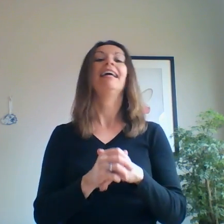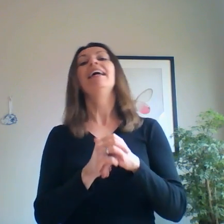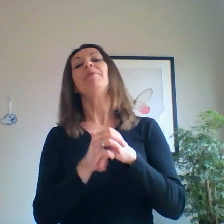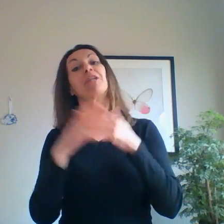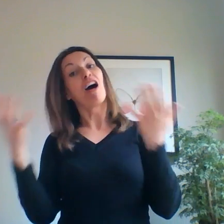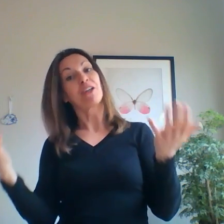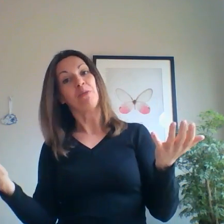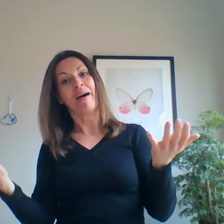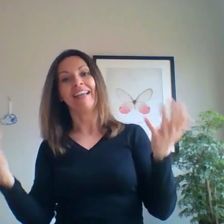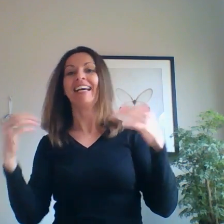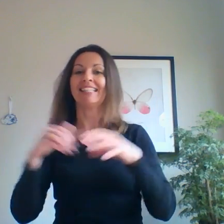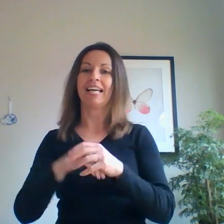preoccupied, etc.